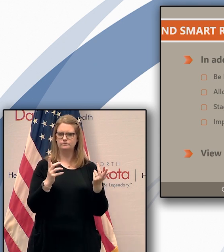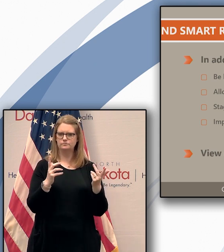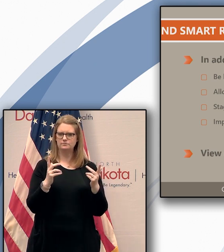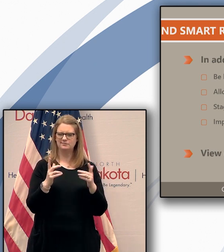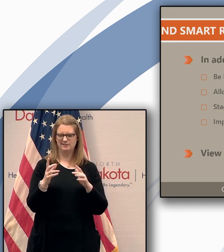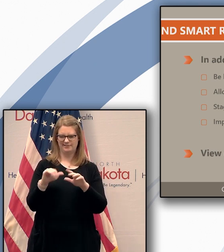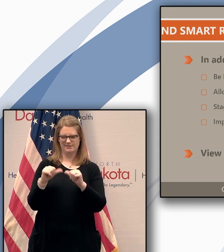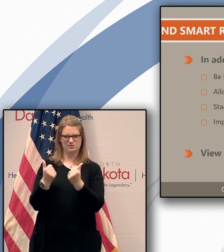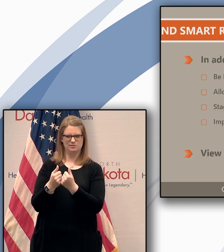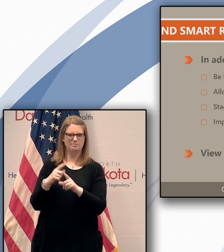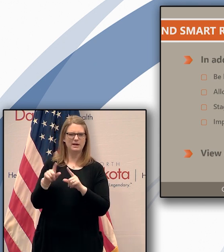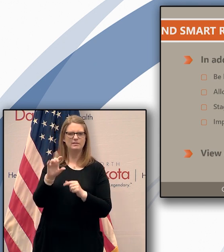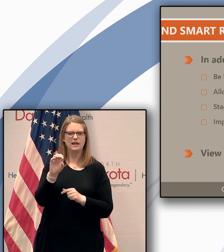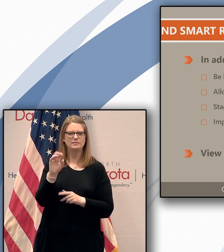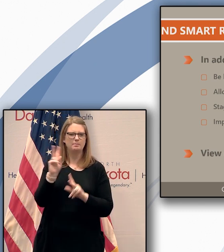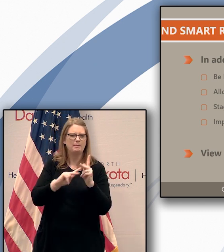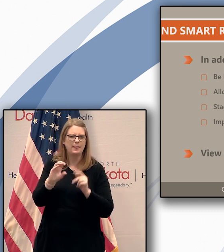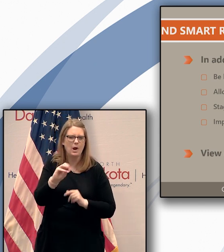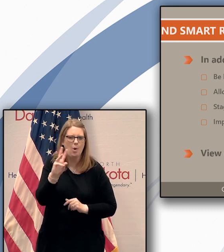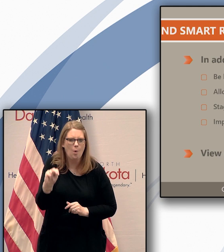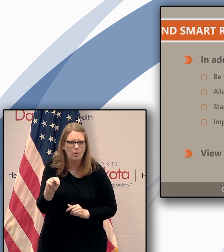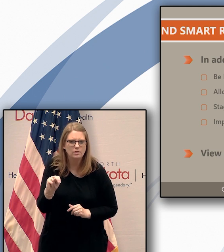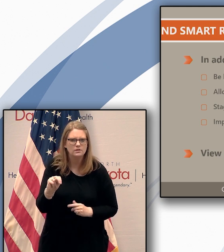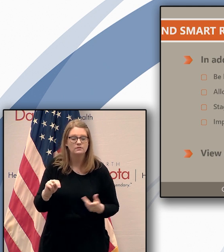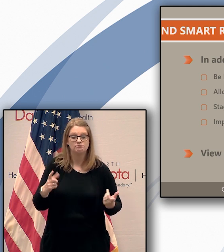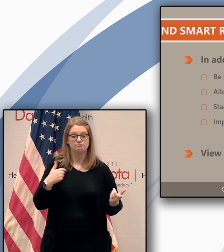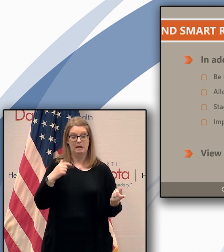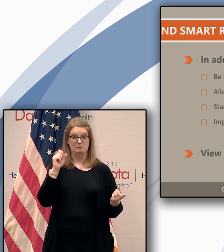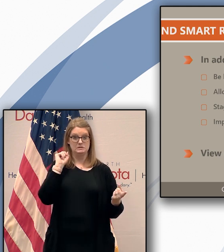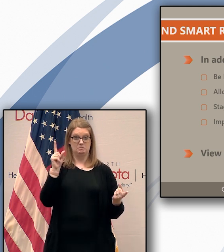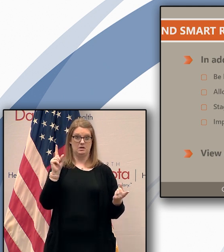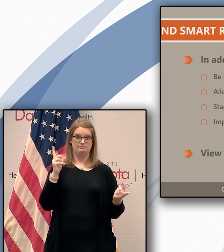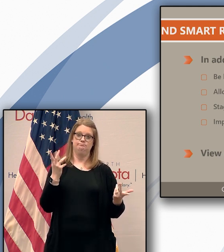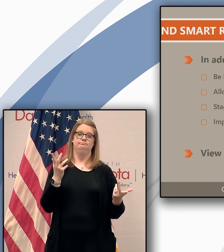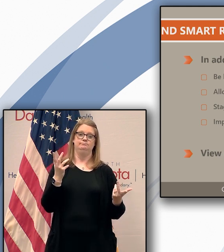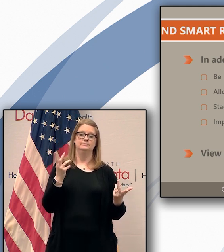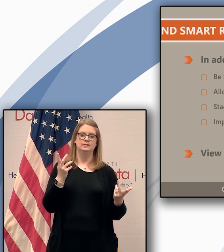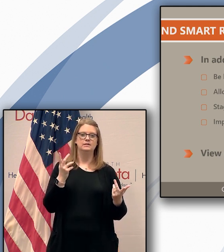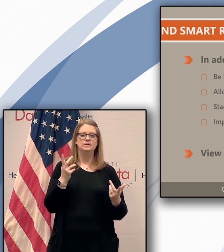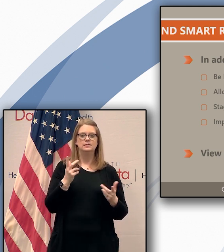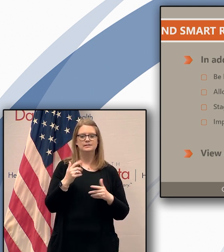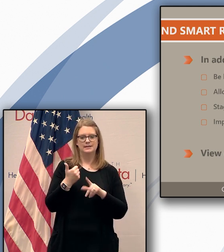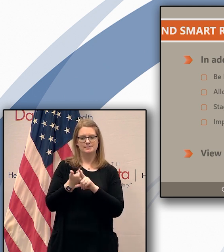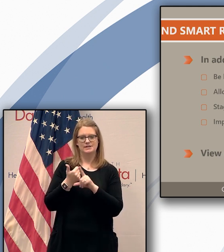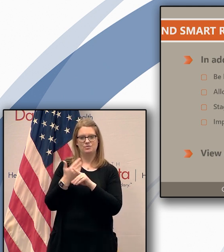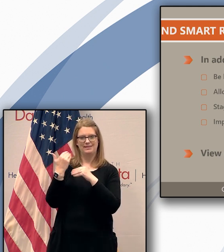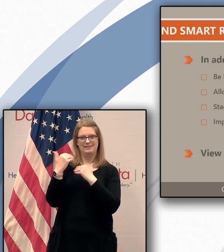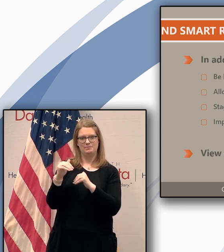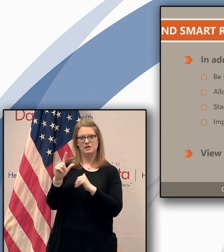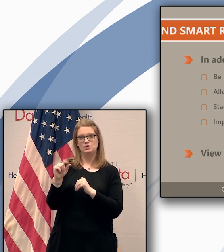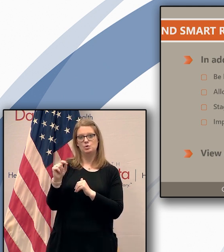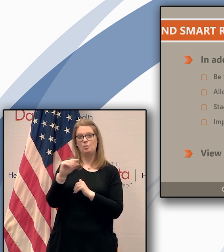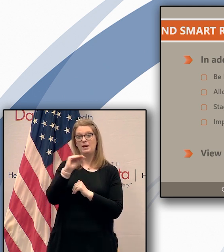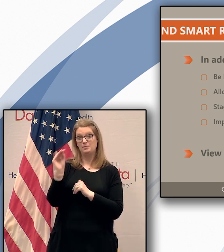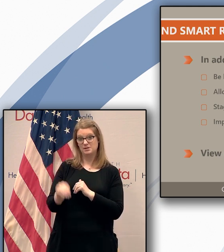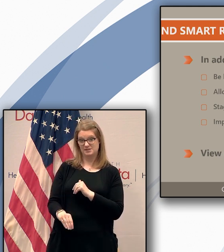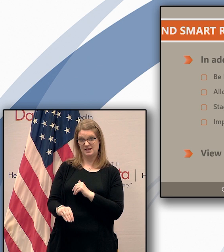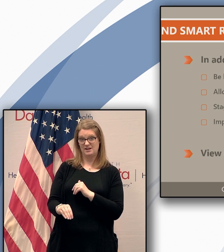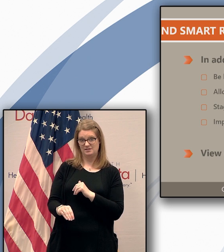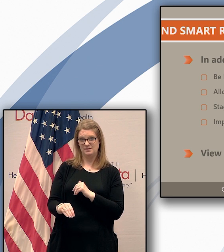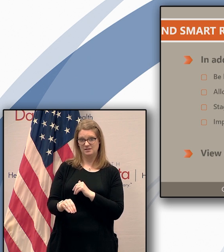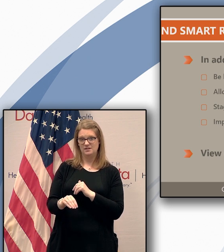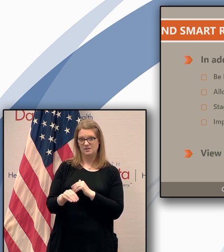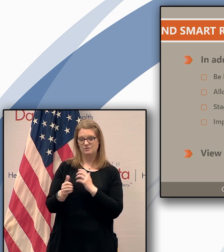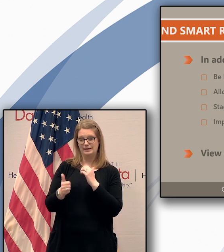association, but owners of movie theaters, because even I was surprised a little bit when I saw the draft that said they were limited to 20% of normal operating capacity